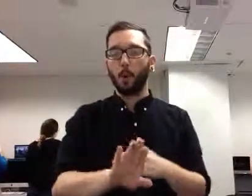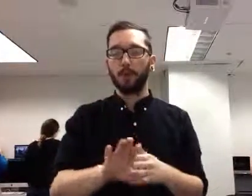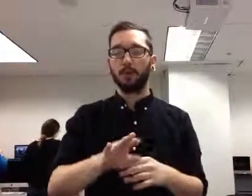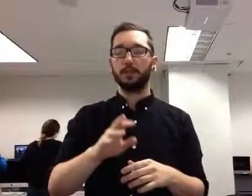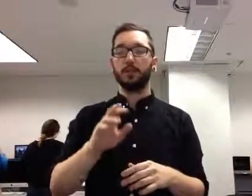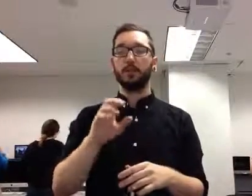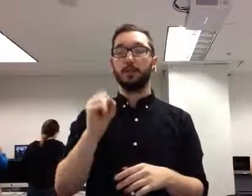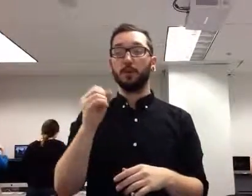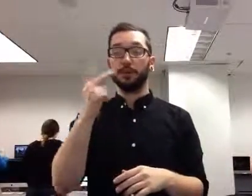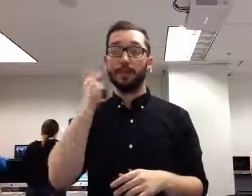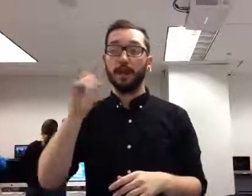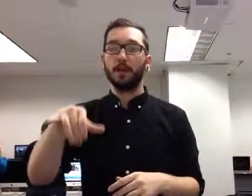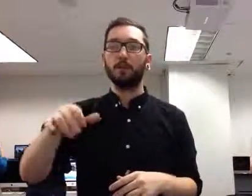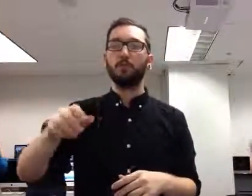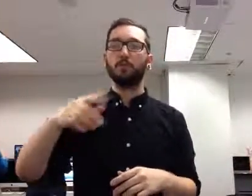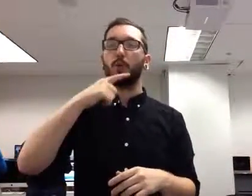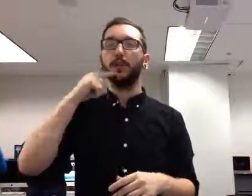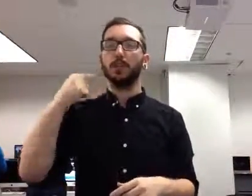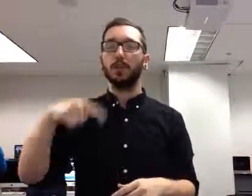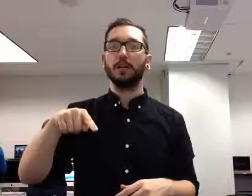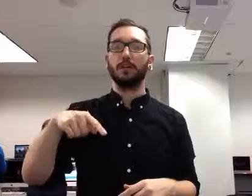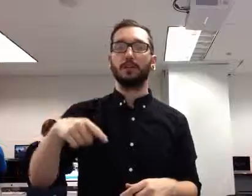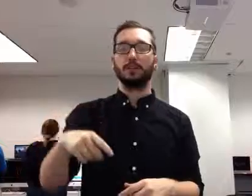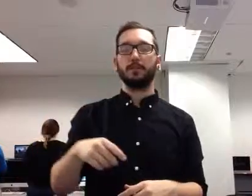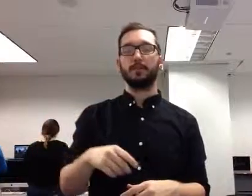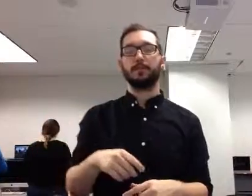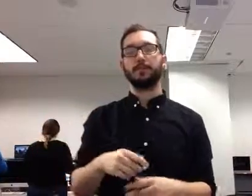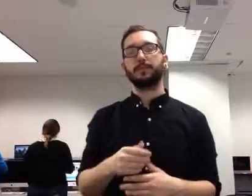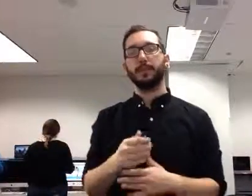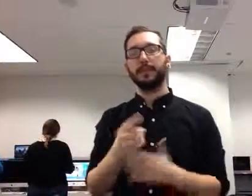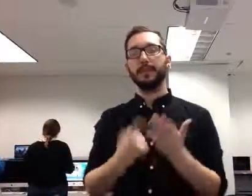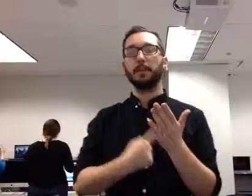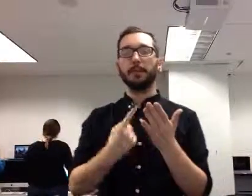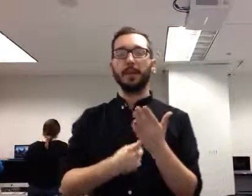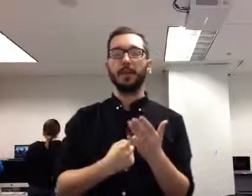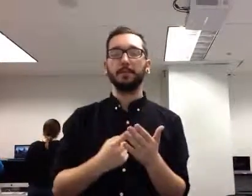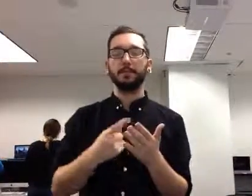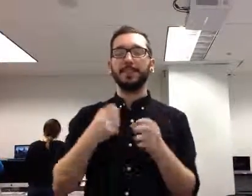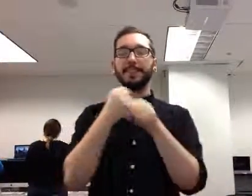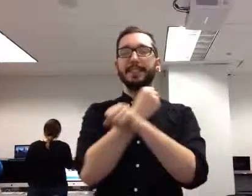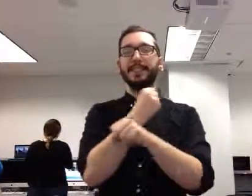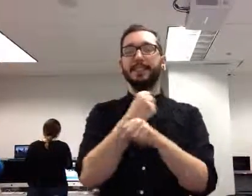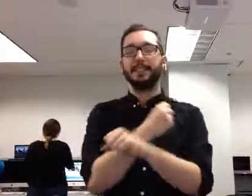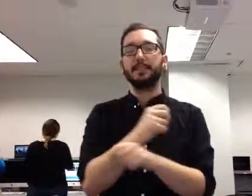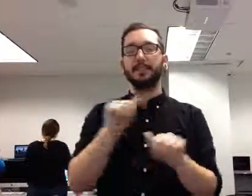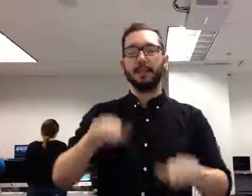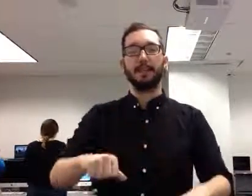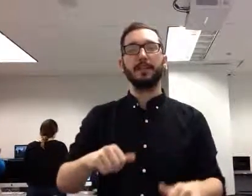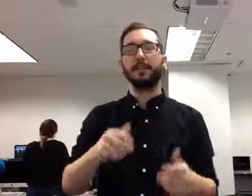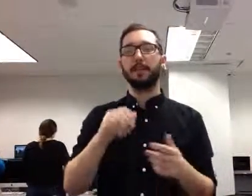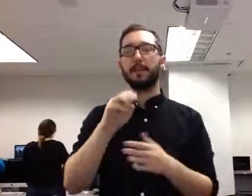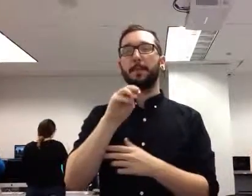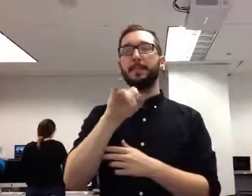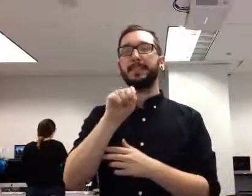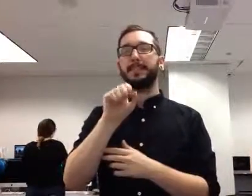lot. Yeah. Yeah. I mean, sometimes, you know, statistics can be very misleading. But if you start looking here...